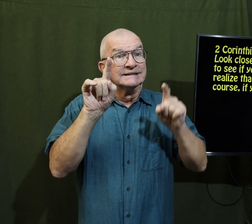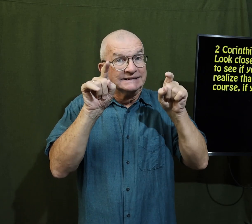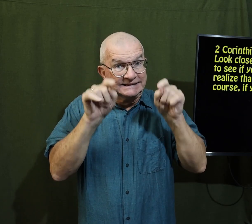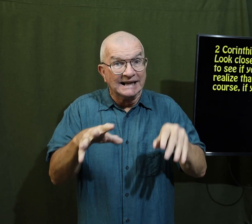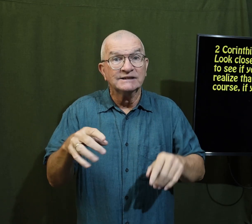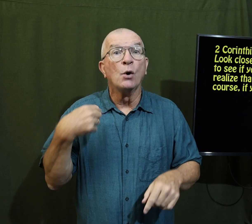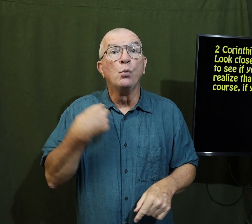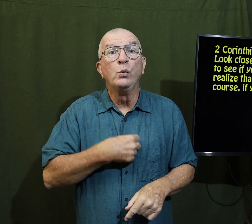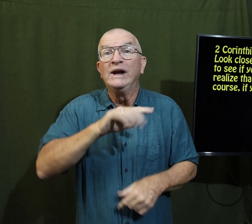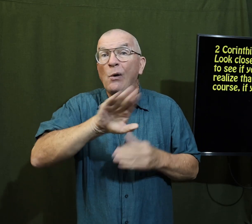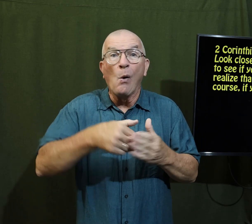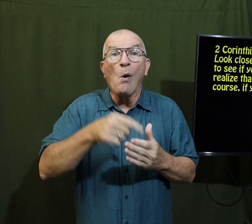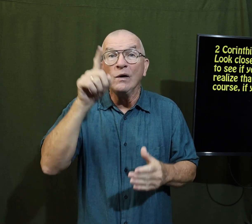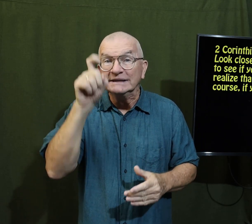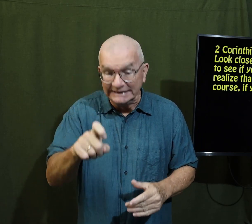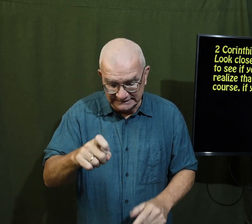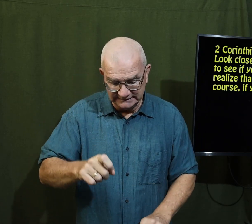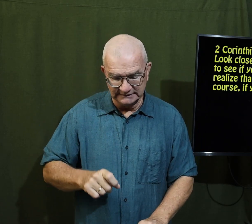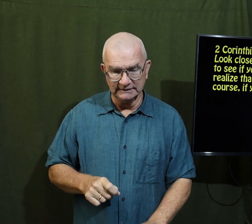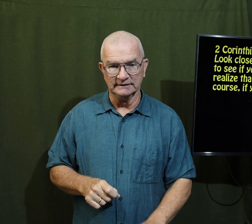that's the test that we all need